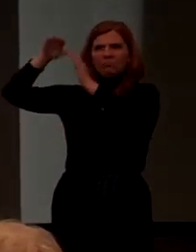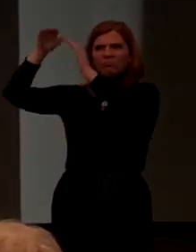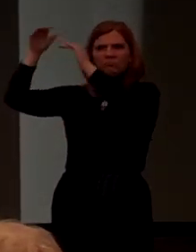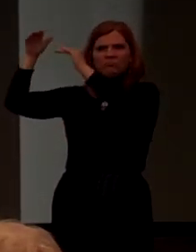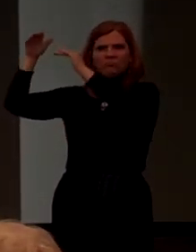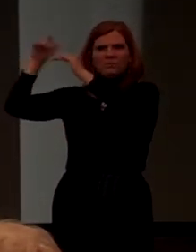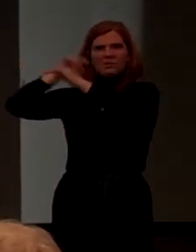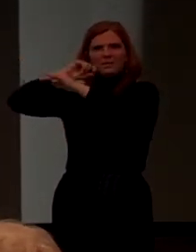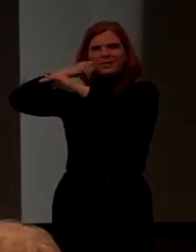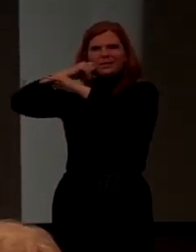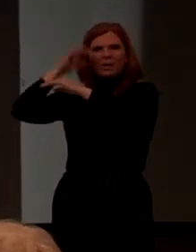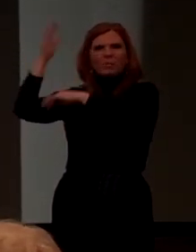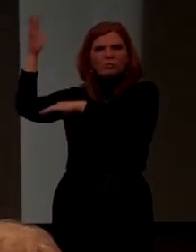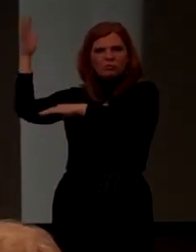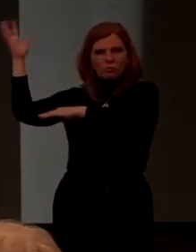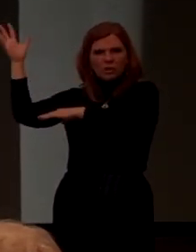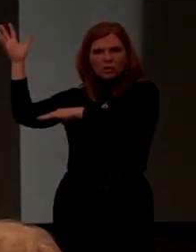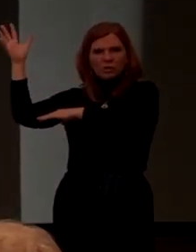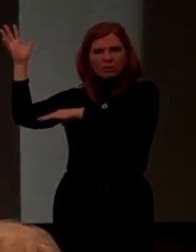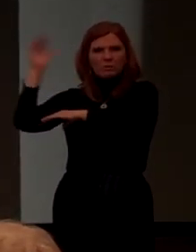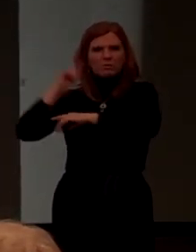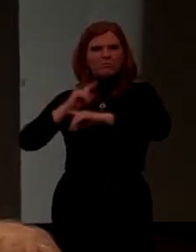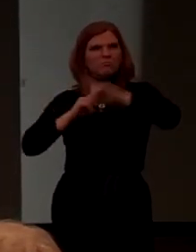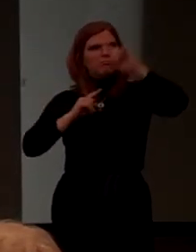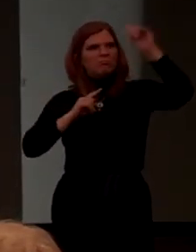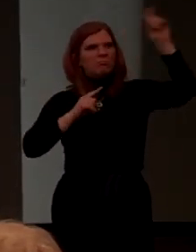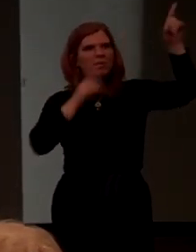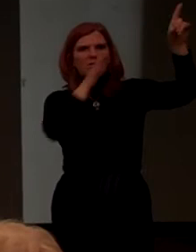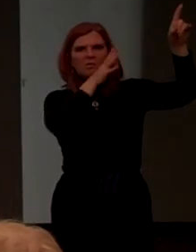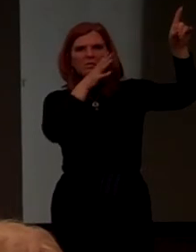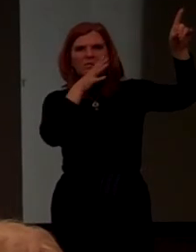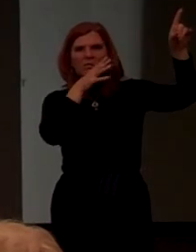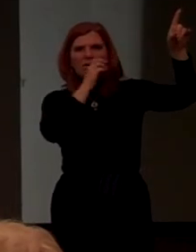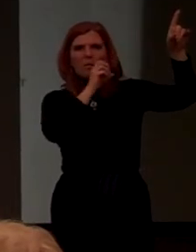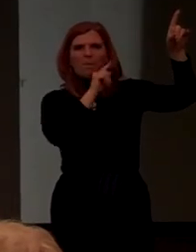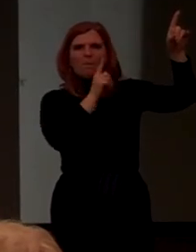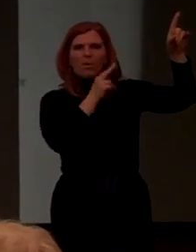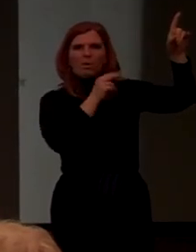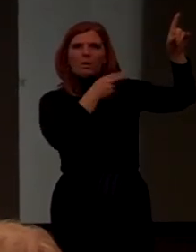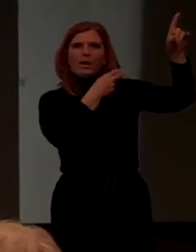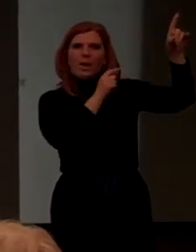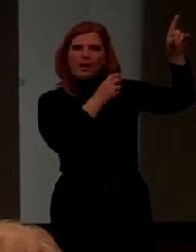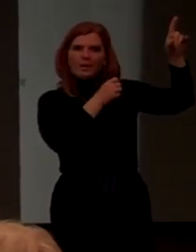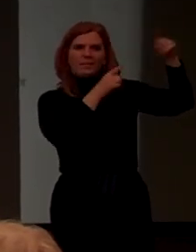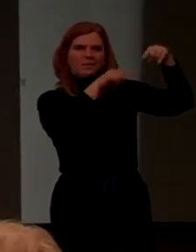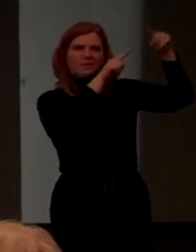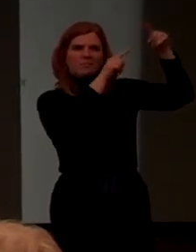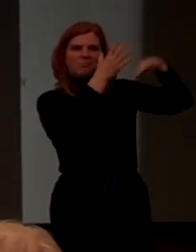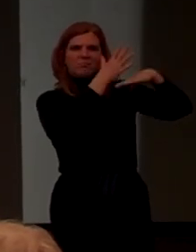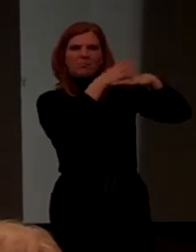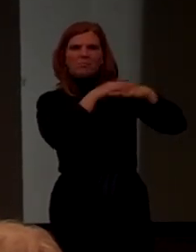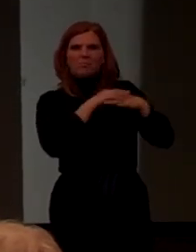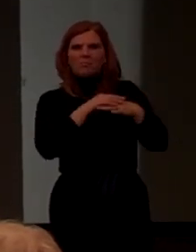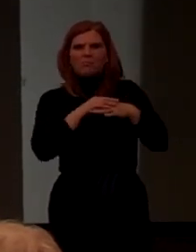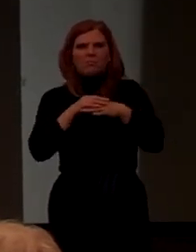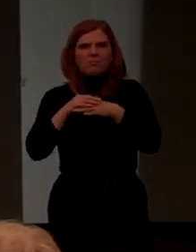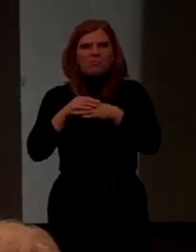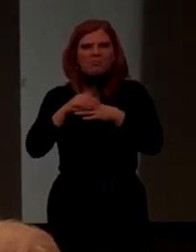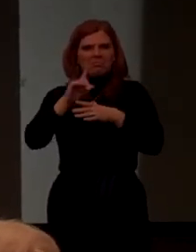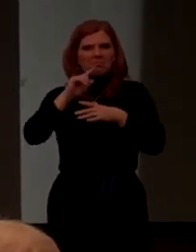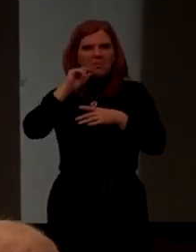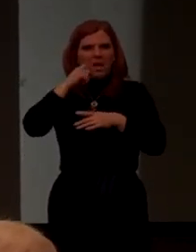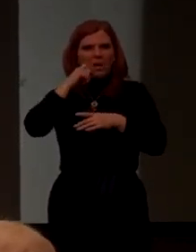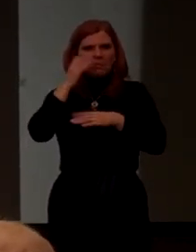Heights, there are apple orchards up there. There are orchards and farms up on Marlin Heights. You know, it's a bucolic community.